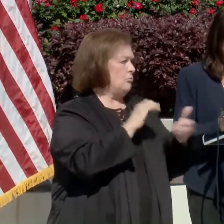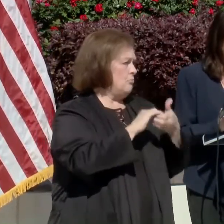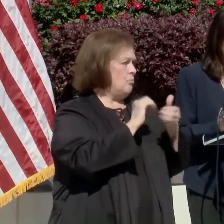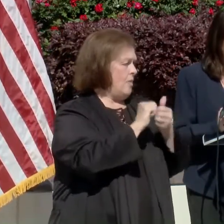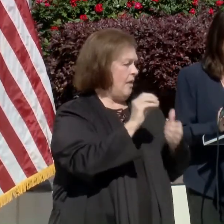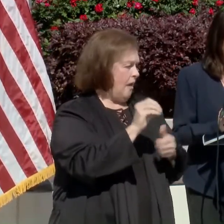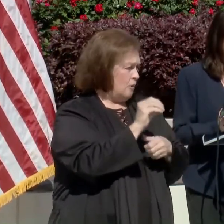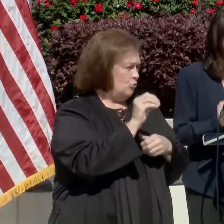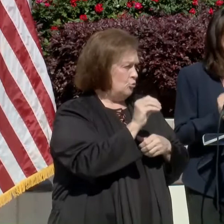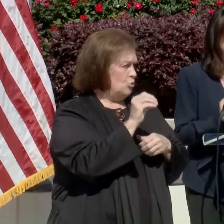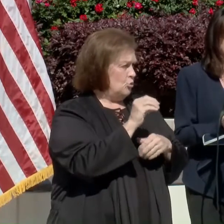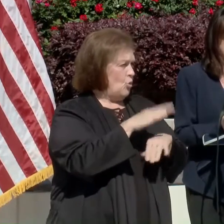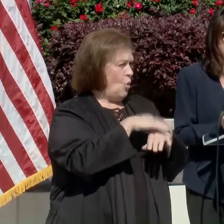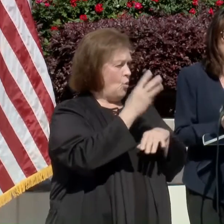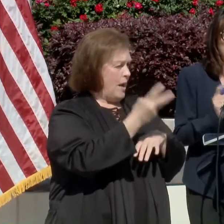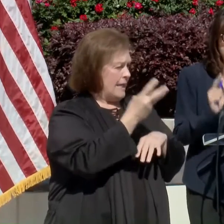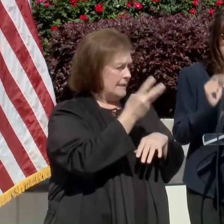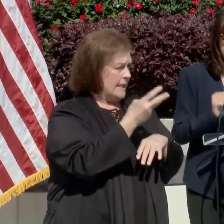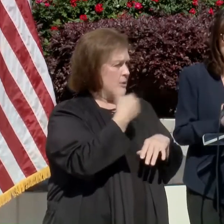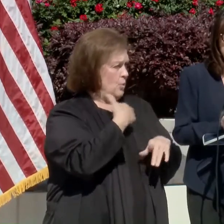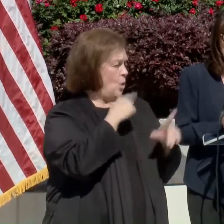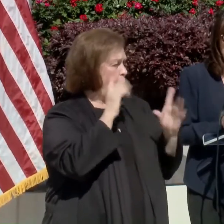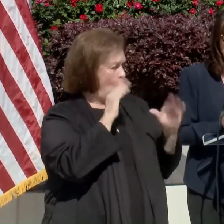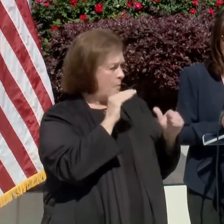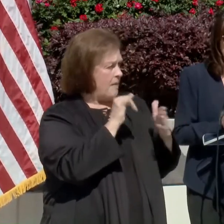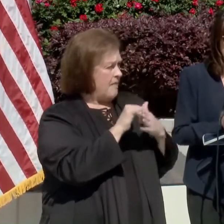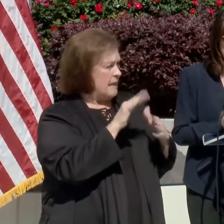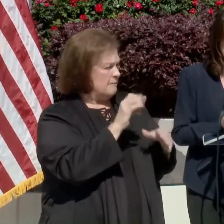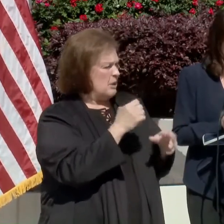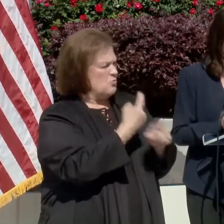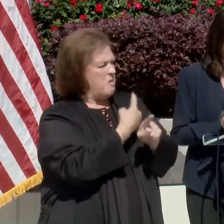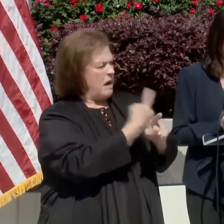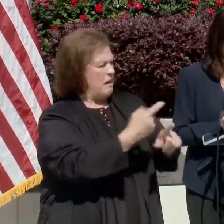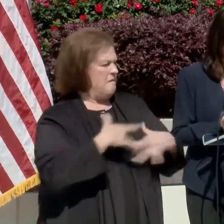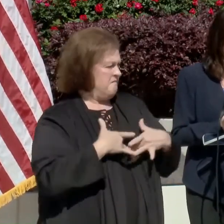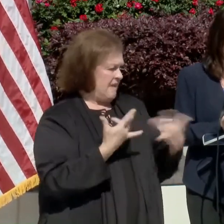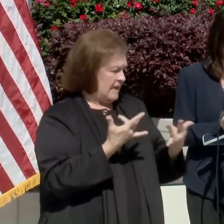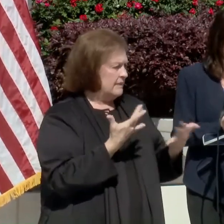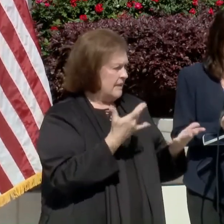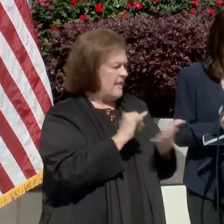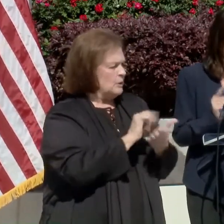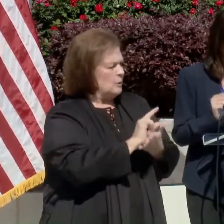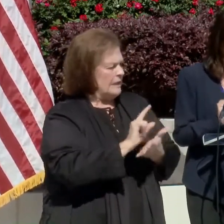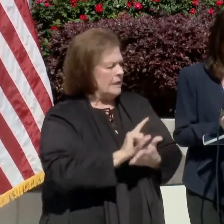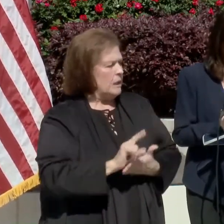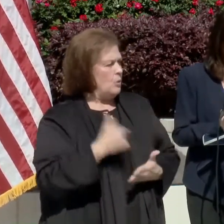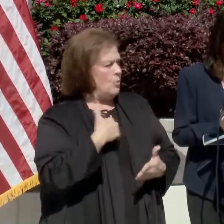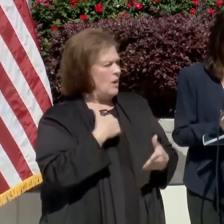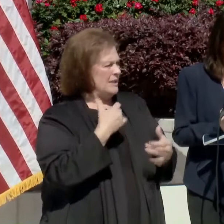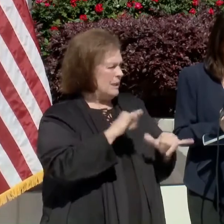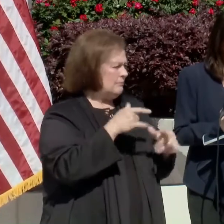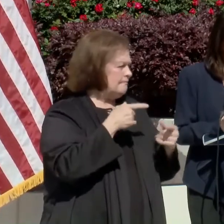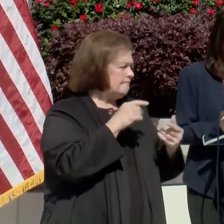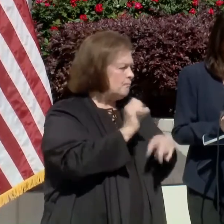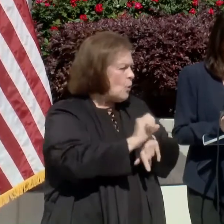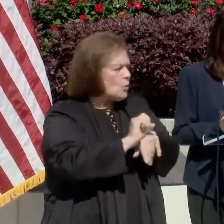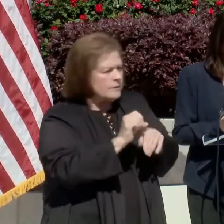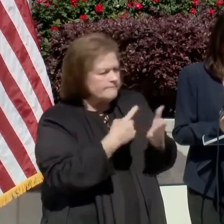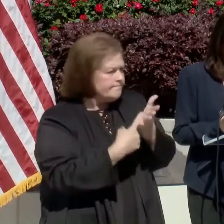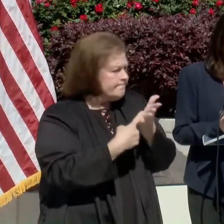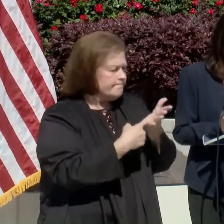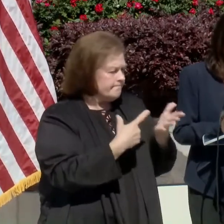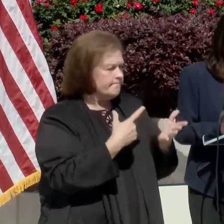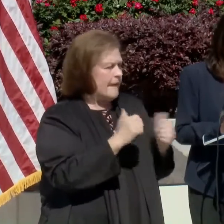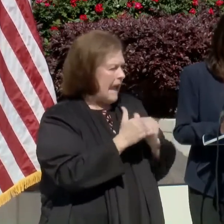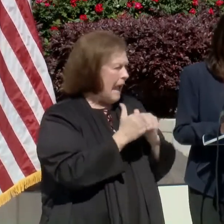with Oshner is on Wednesday and we're hoping that's going to be a regular event. So a weekly event. We're still working out the details on that and the